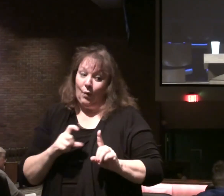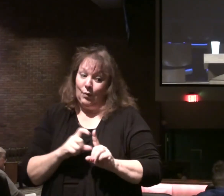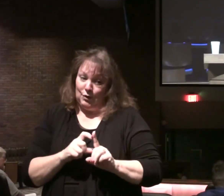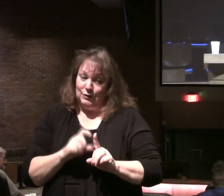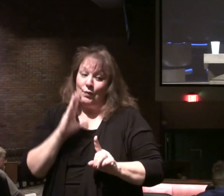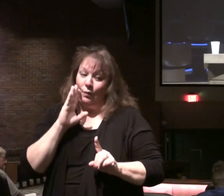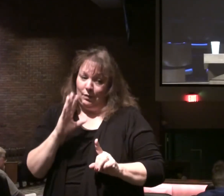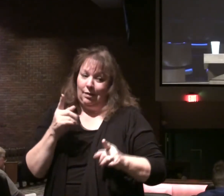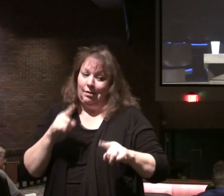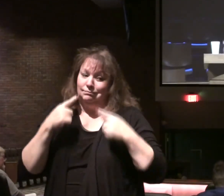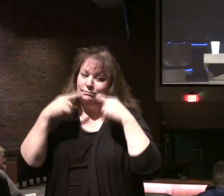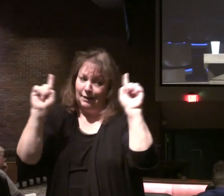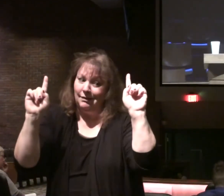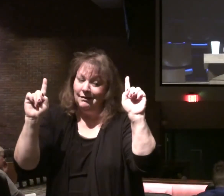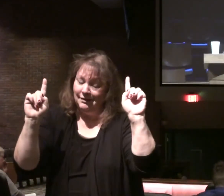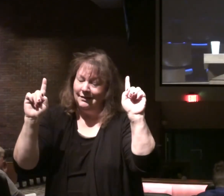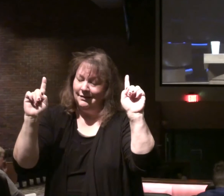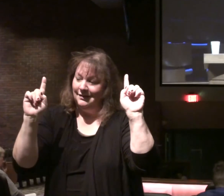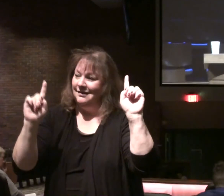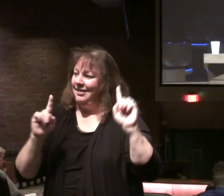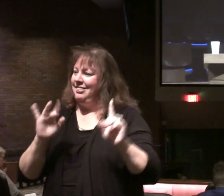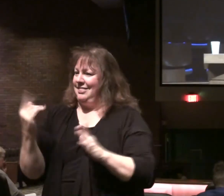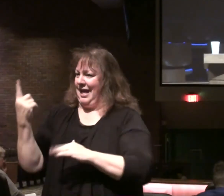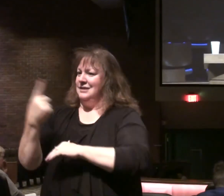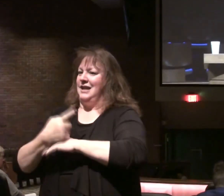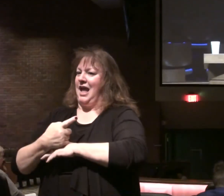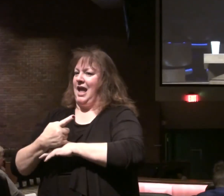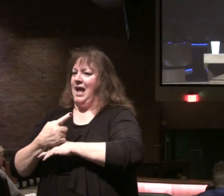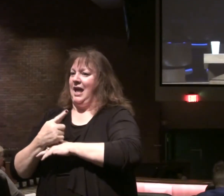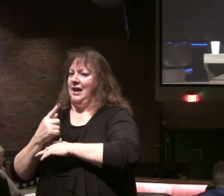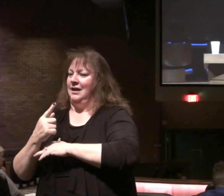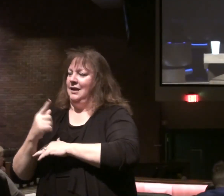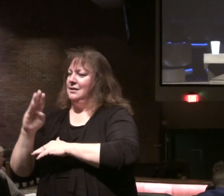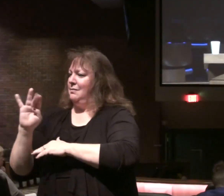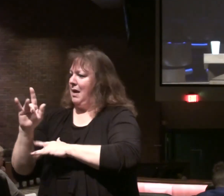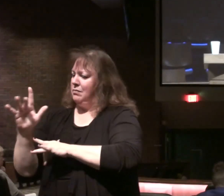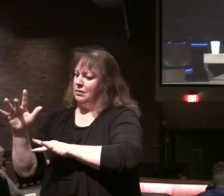going to come true. And they knew. Jeremiah's name. Babylonians conquered.